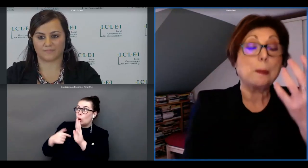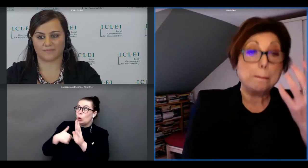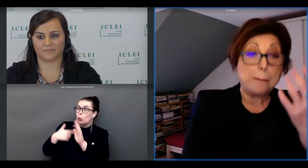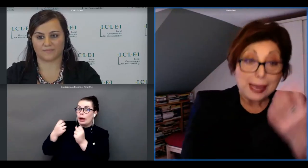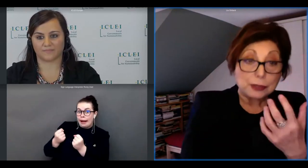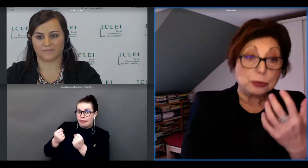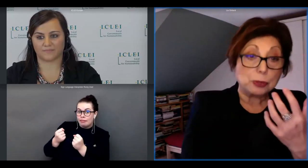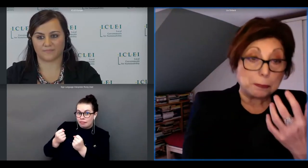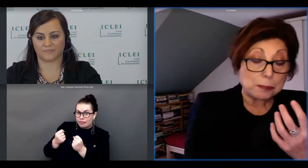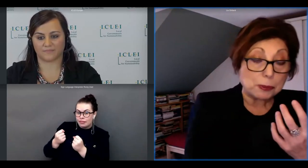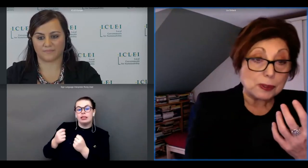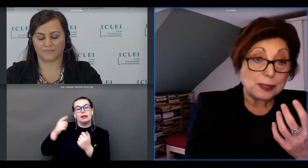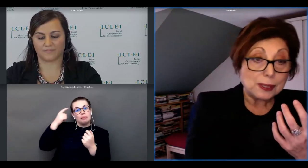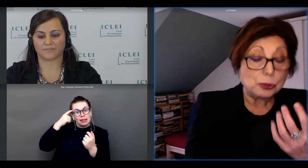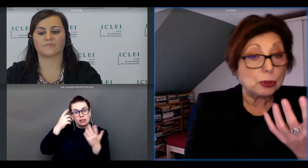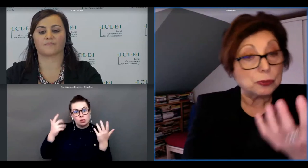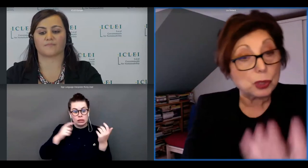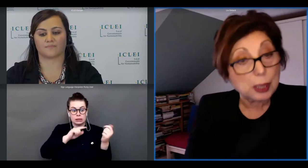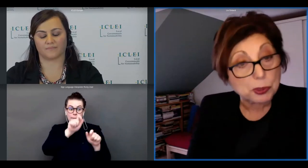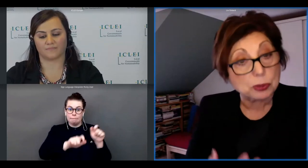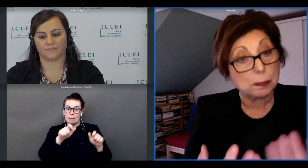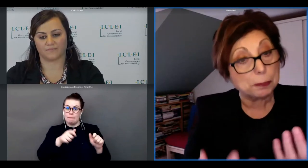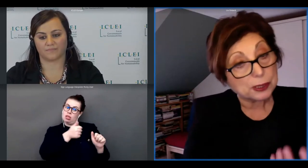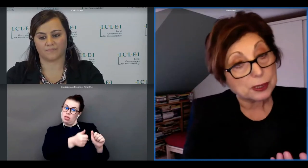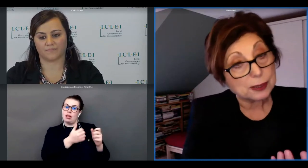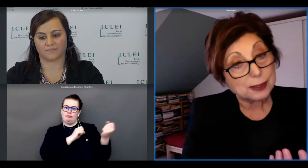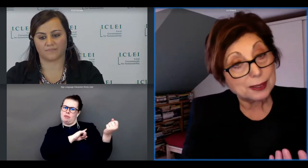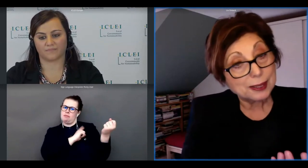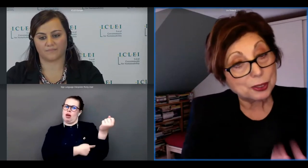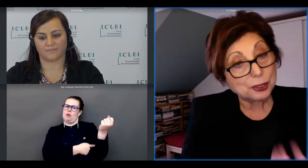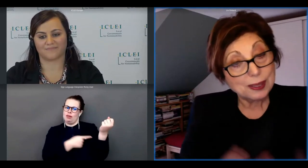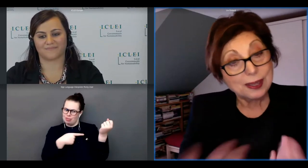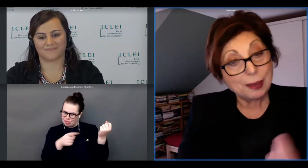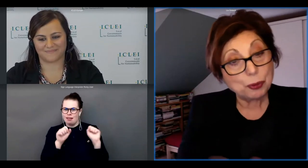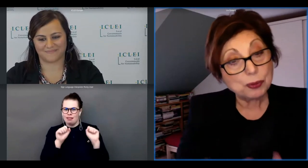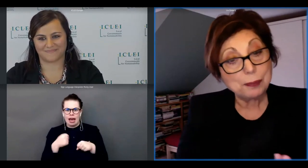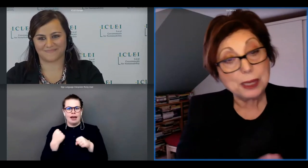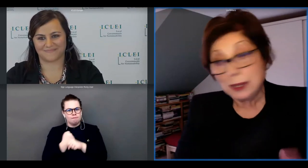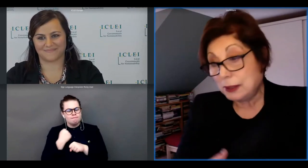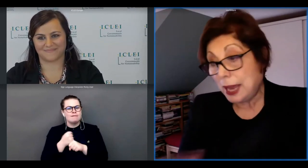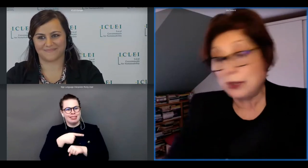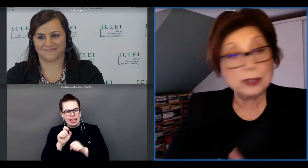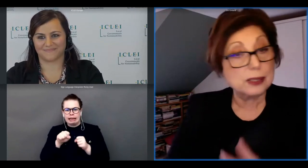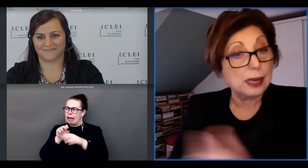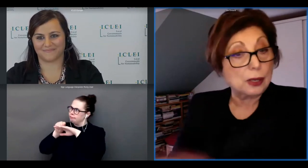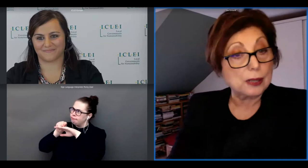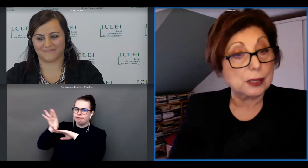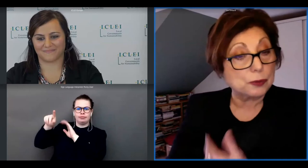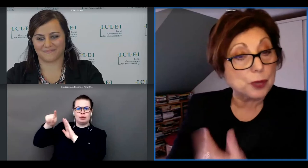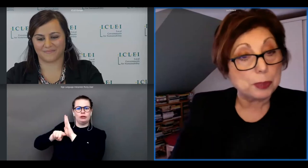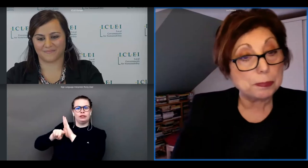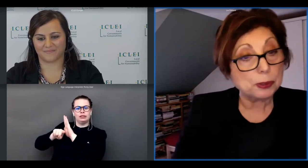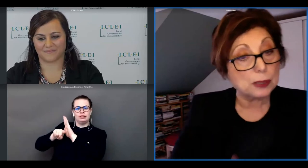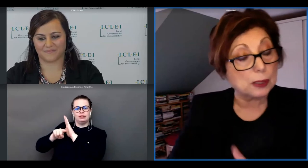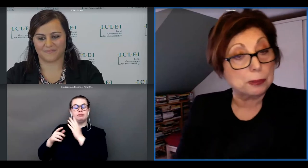given back to the people to contribute to the policies so if you tell me yeah there is that cluster of